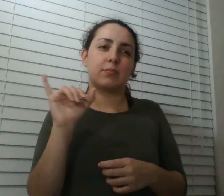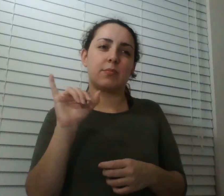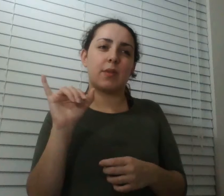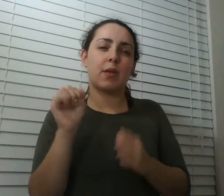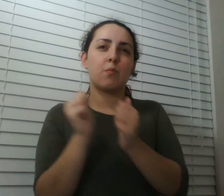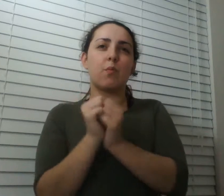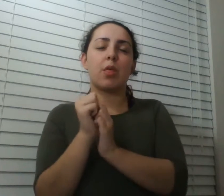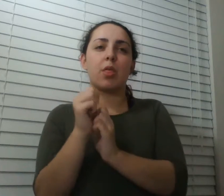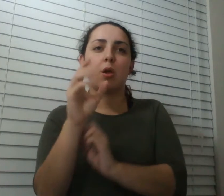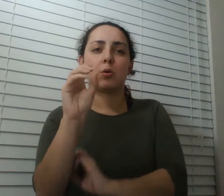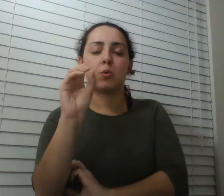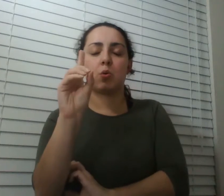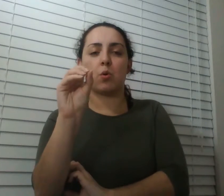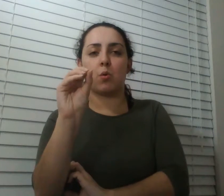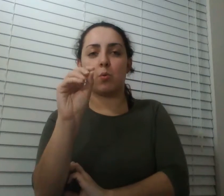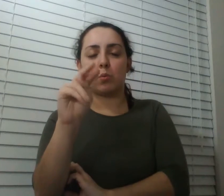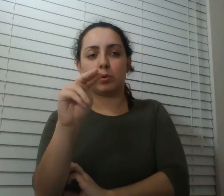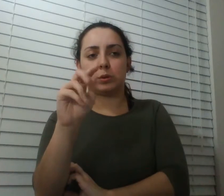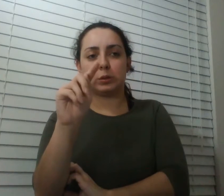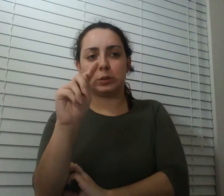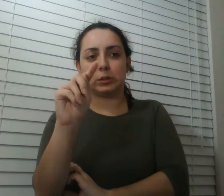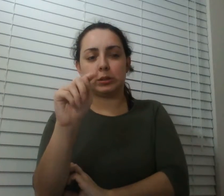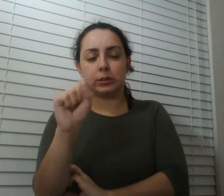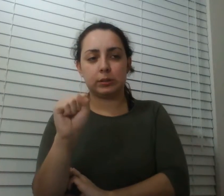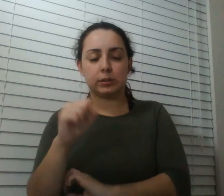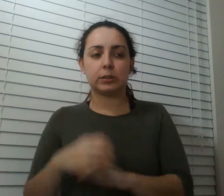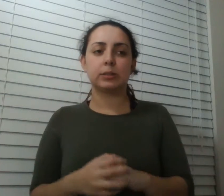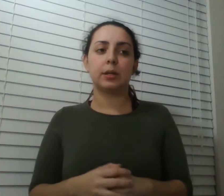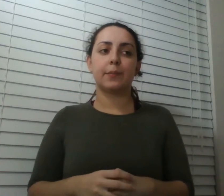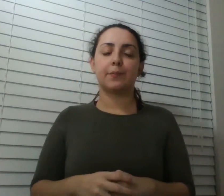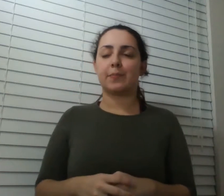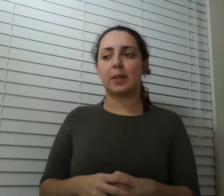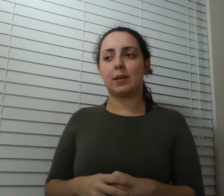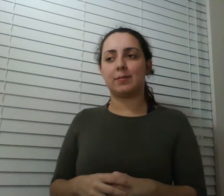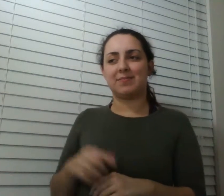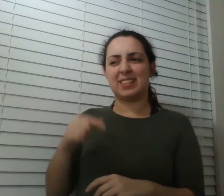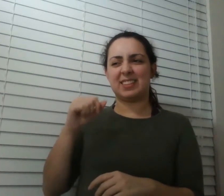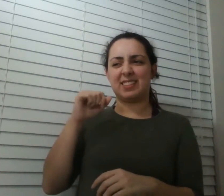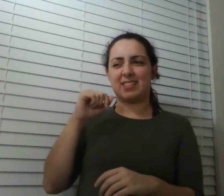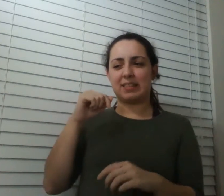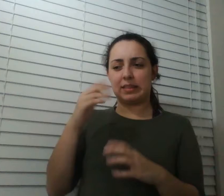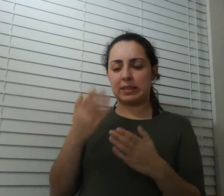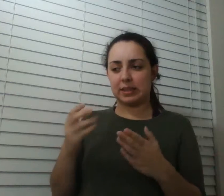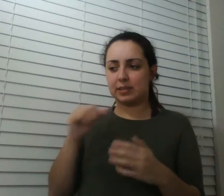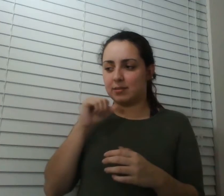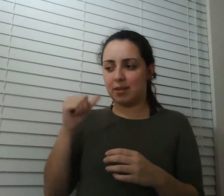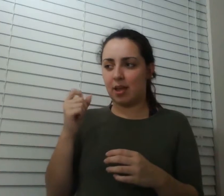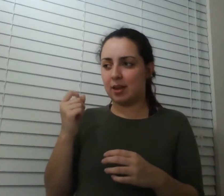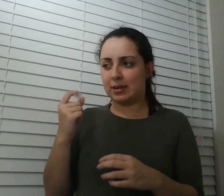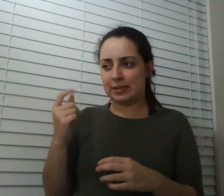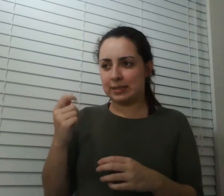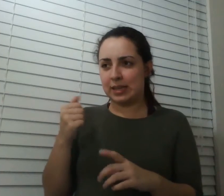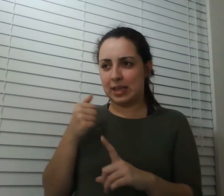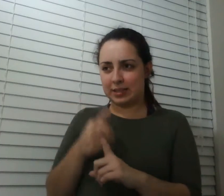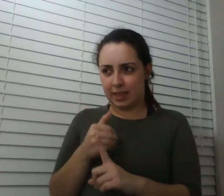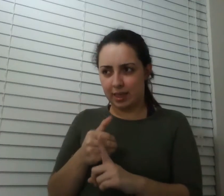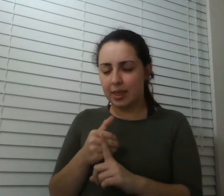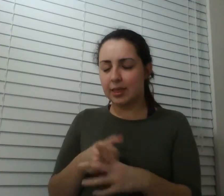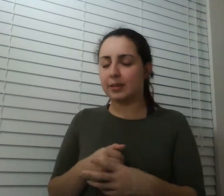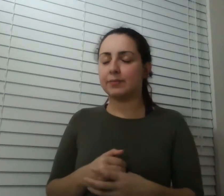triggers feeding so clearly these things don't quite have a sense of self right so so maybe they're not just like me which is always lefage's point